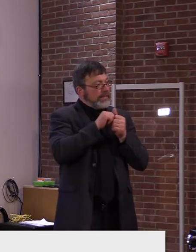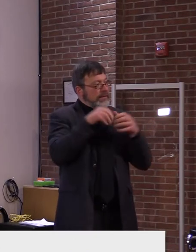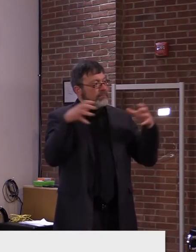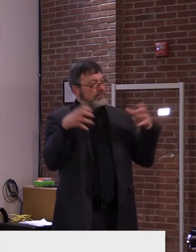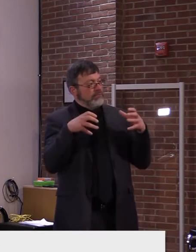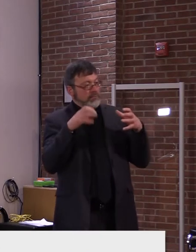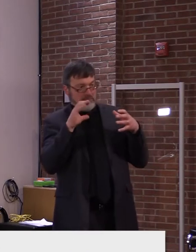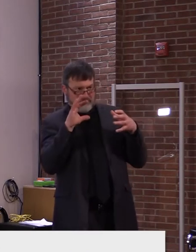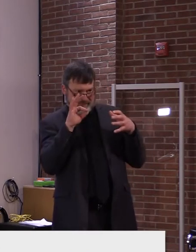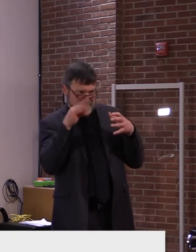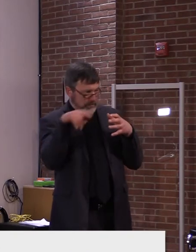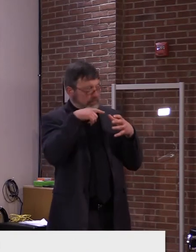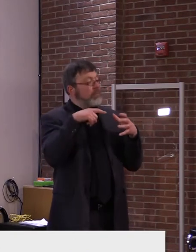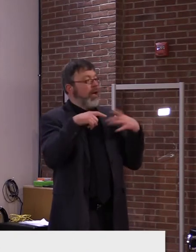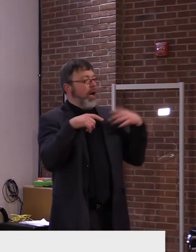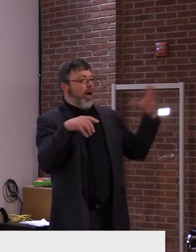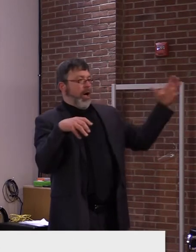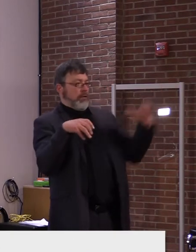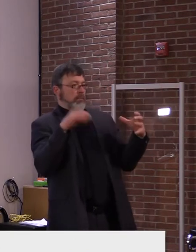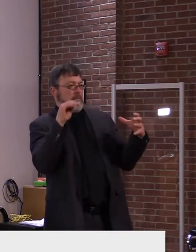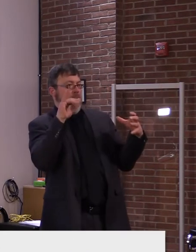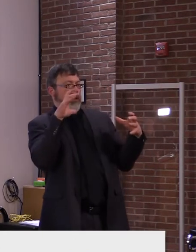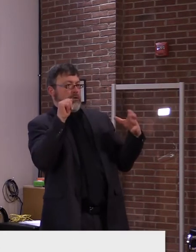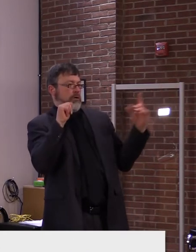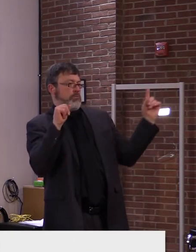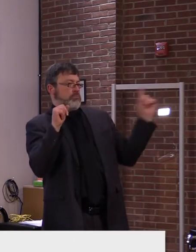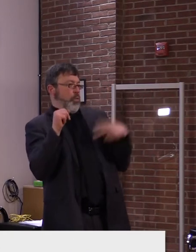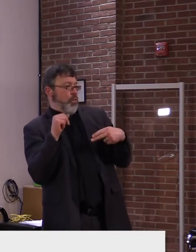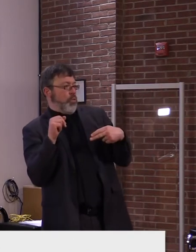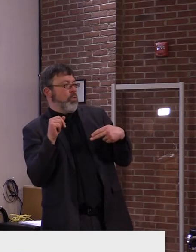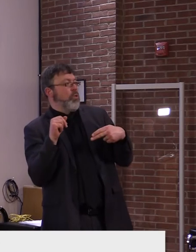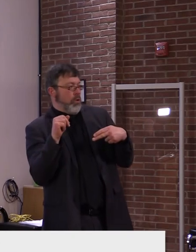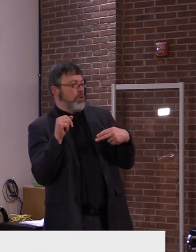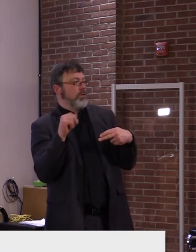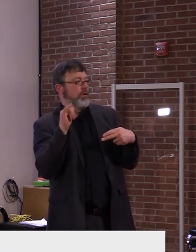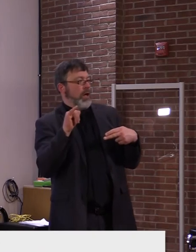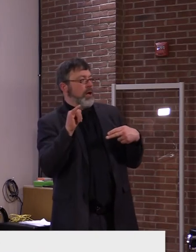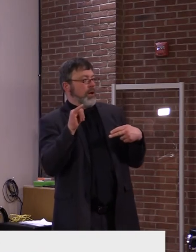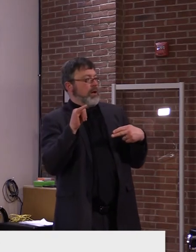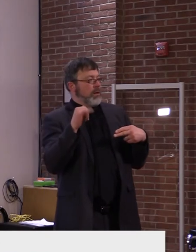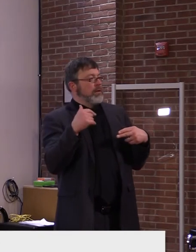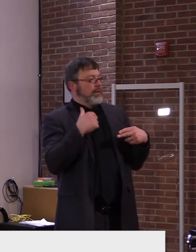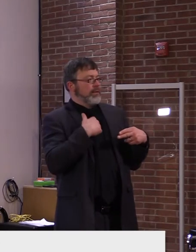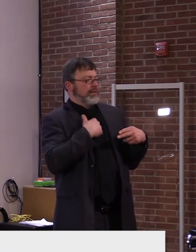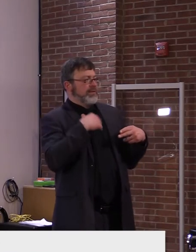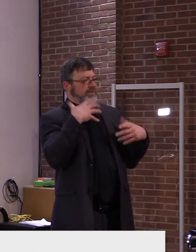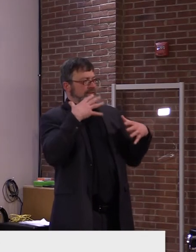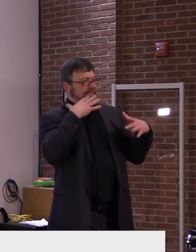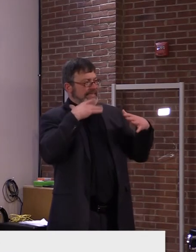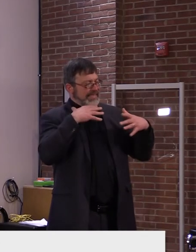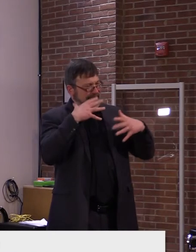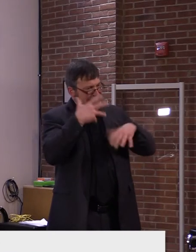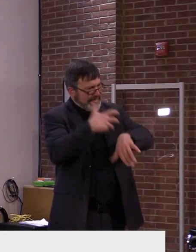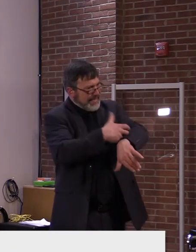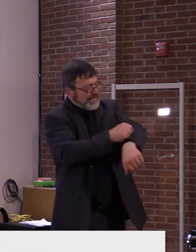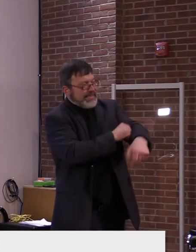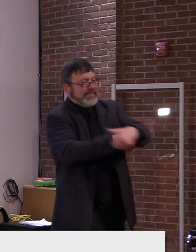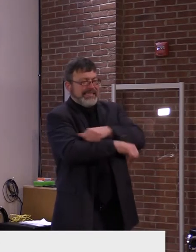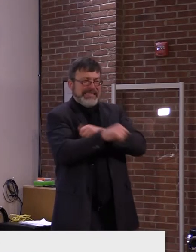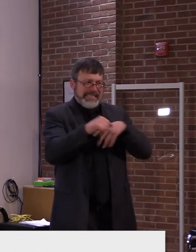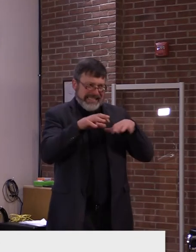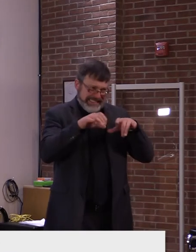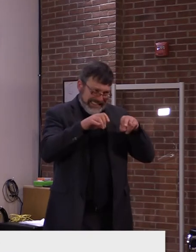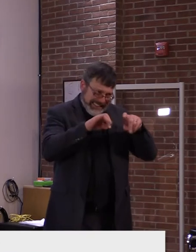a statewide effort in, in order to redouble our efforts in, in this area. Um,